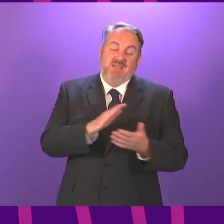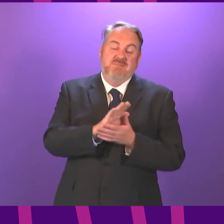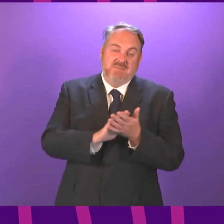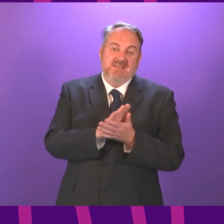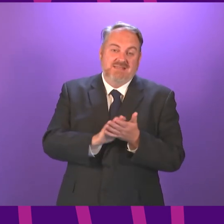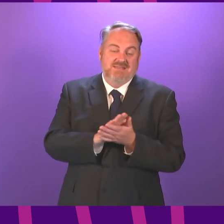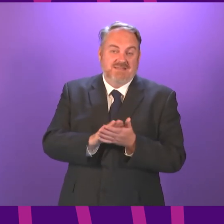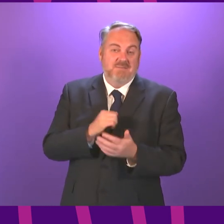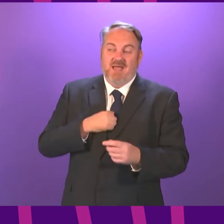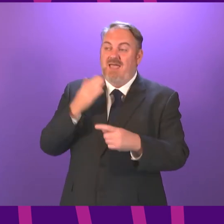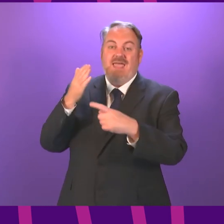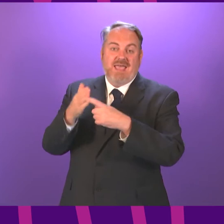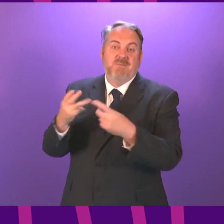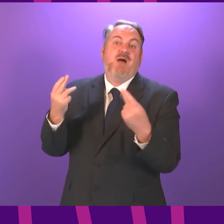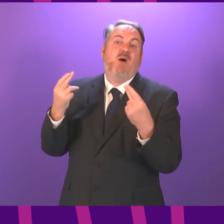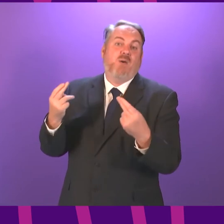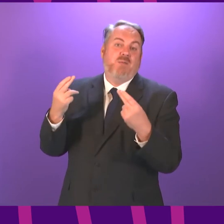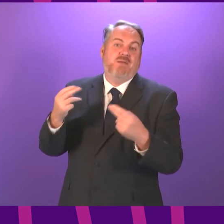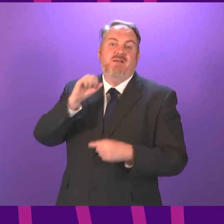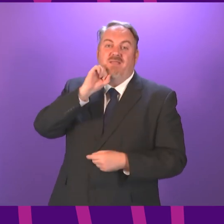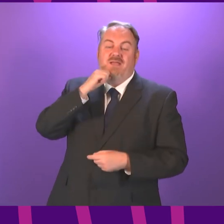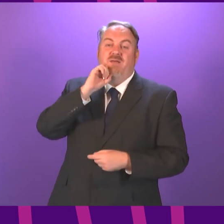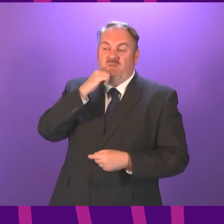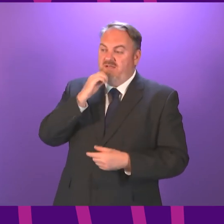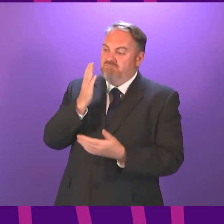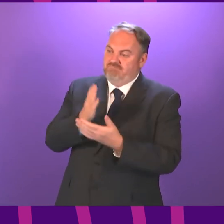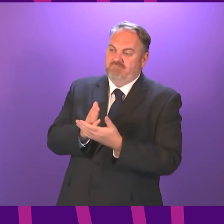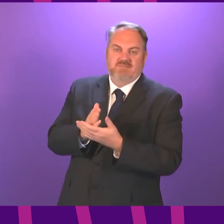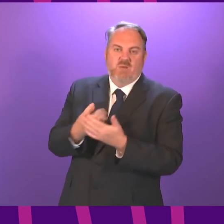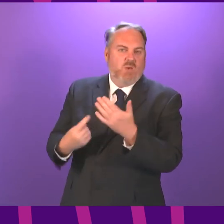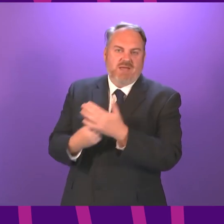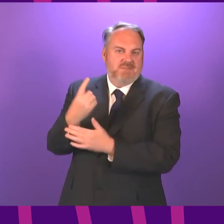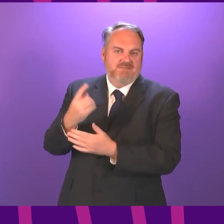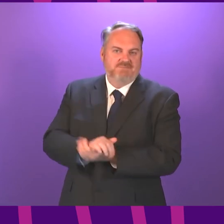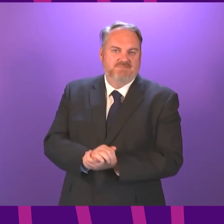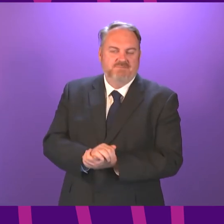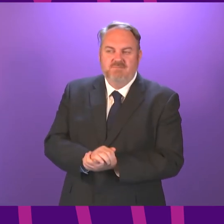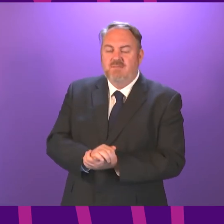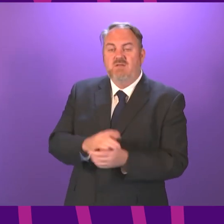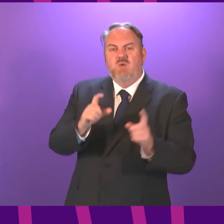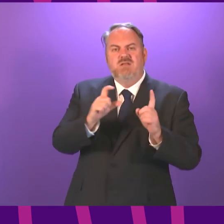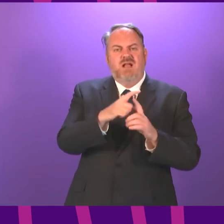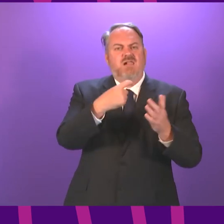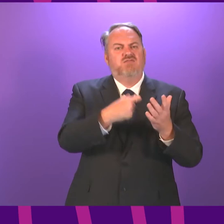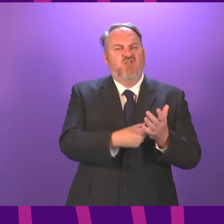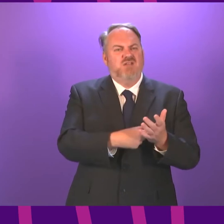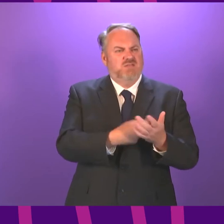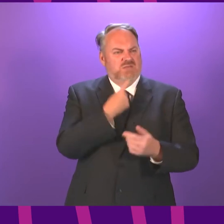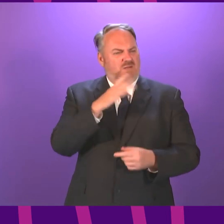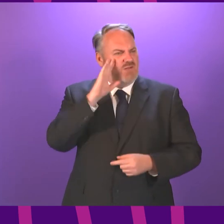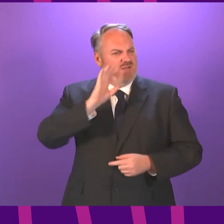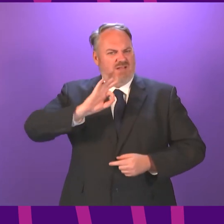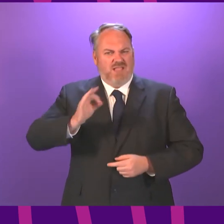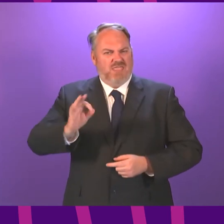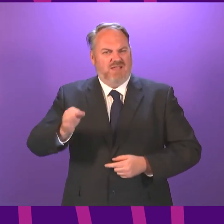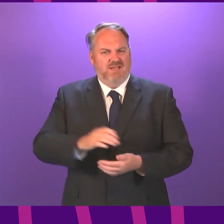really hope that doesn't happen. And what we do, Douglas Ross said he hasn't heard anything from the government since I made that statement last week. That's